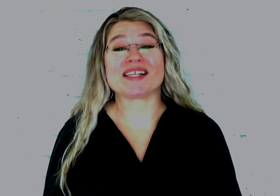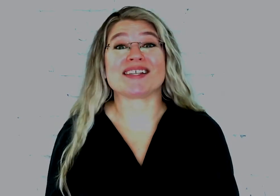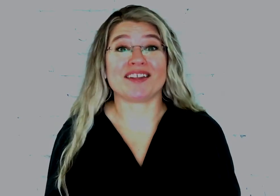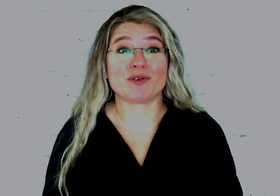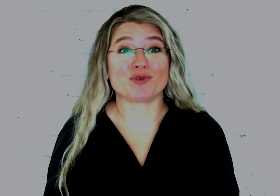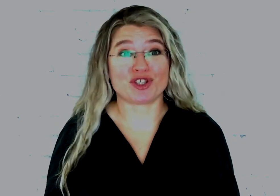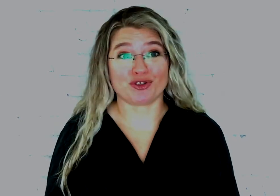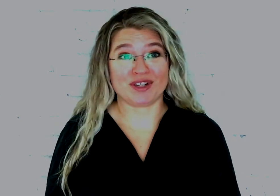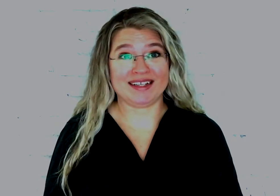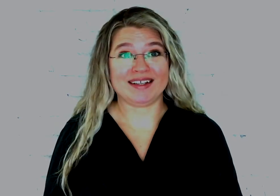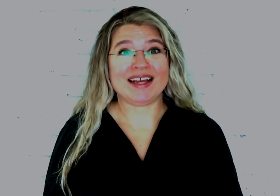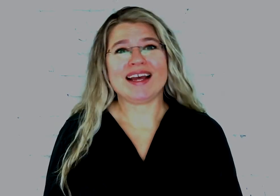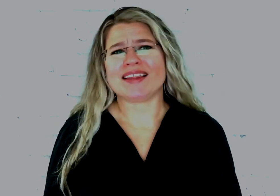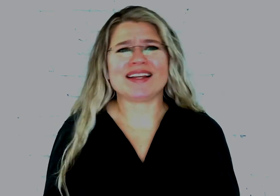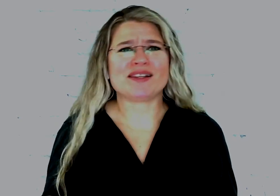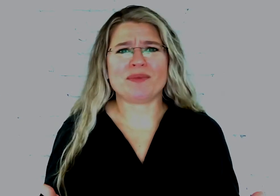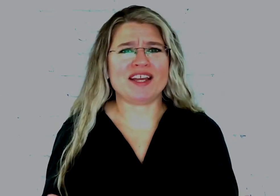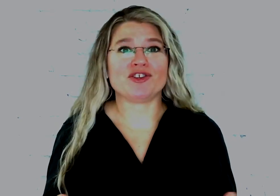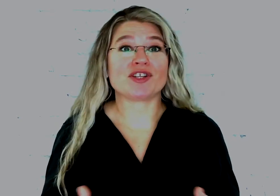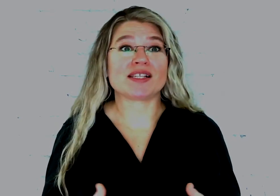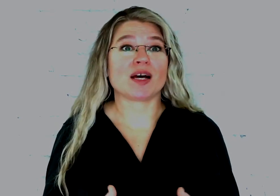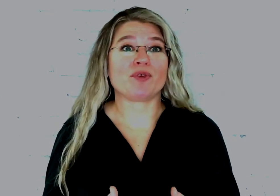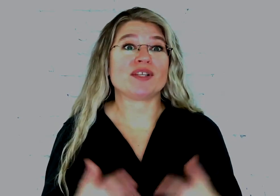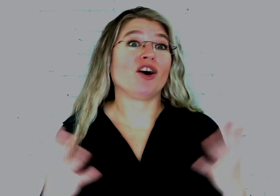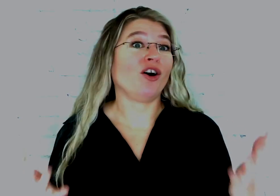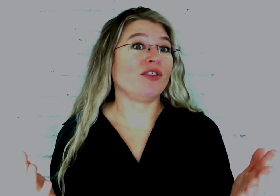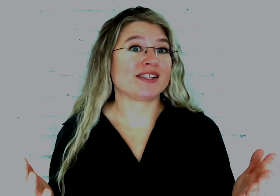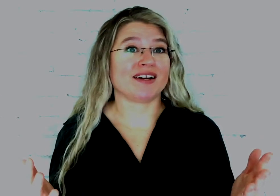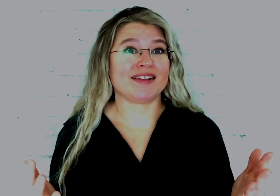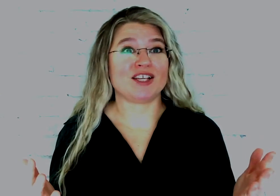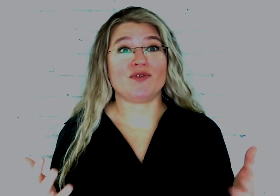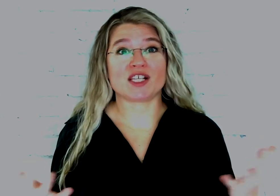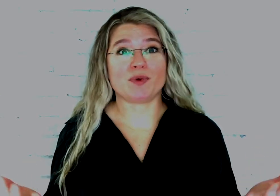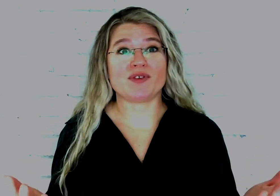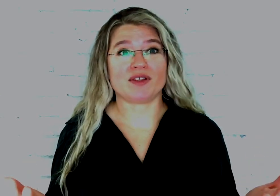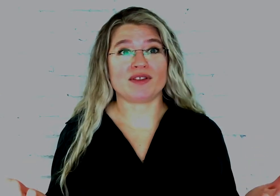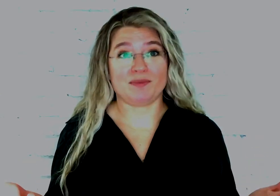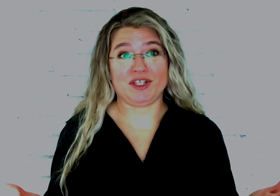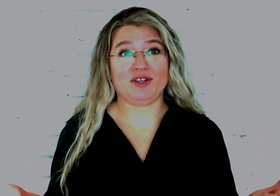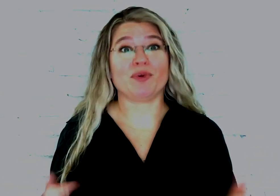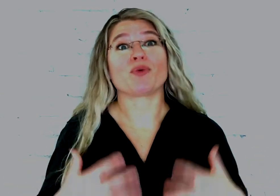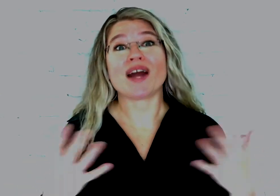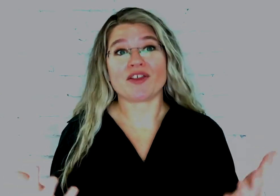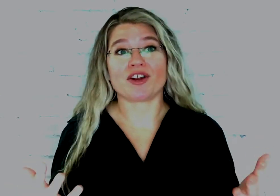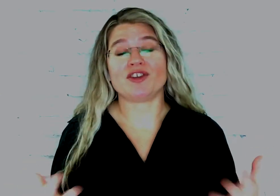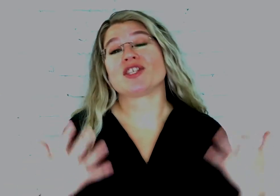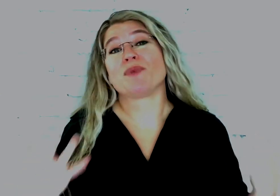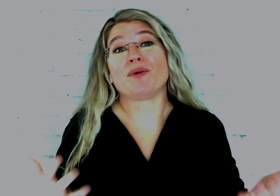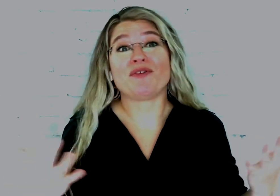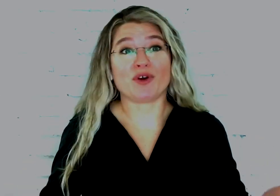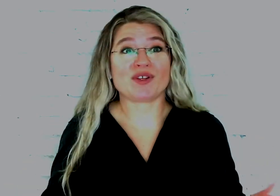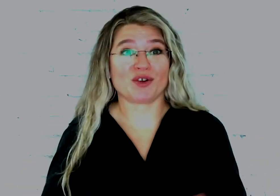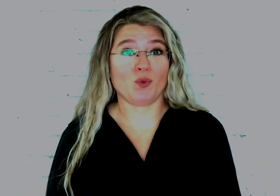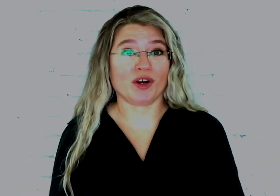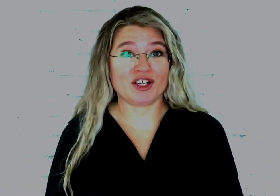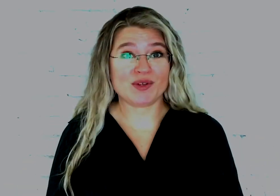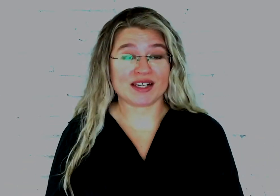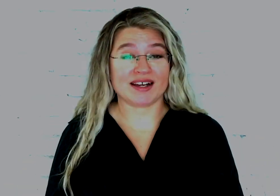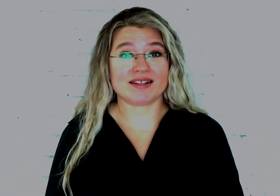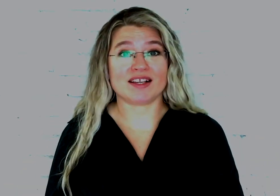sign language with children. That doesn't mean you should stop using all the signs you've exposed them to but rather you just might want to focus on one or two signs that you